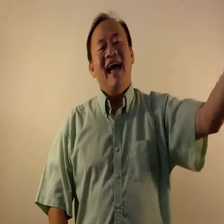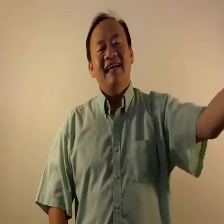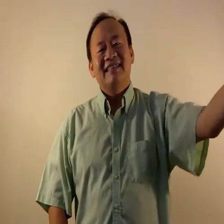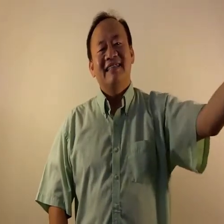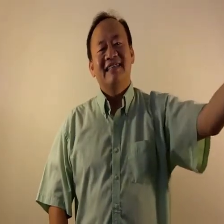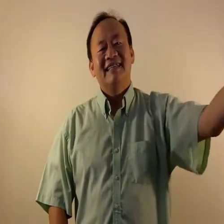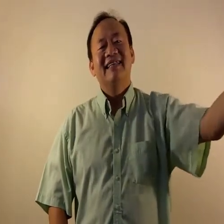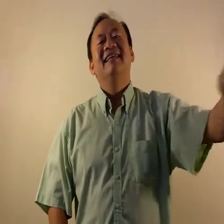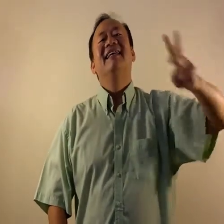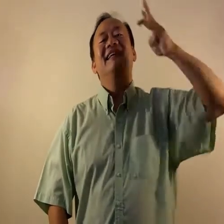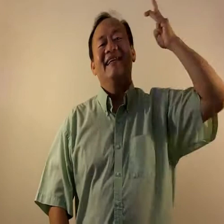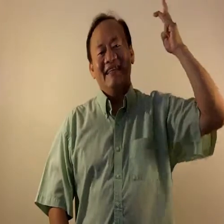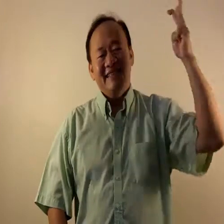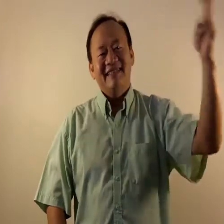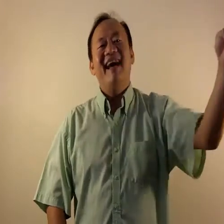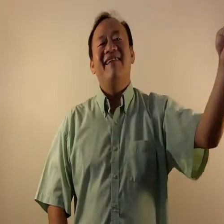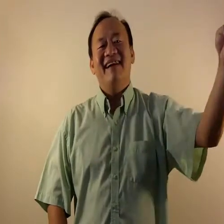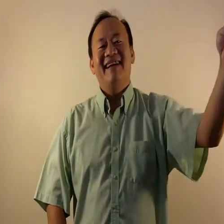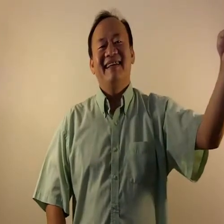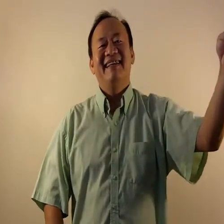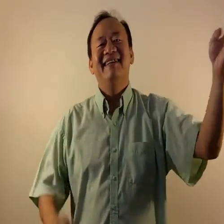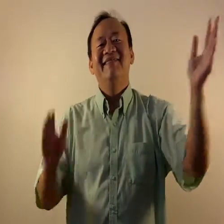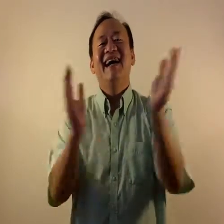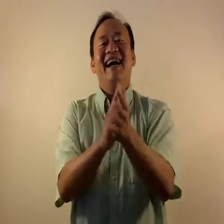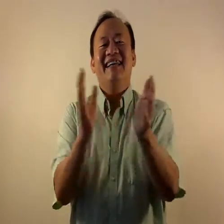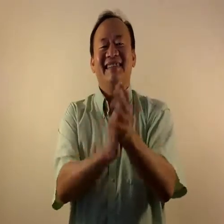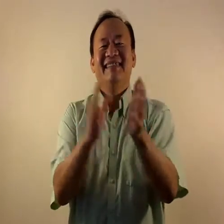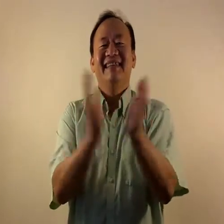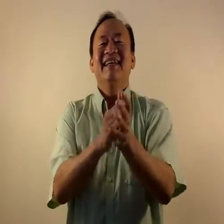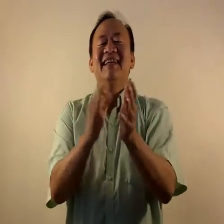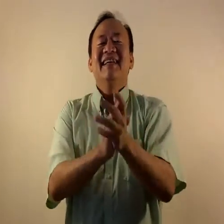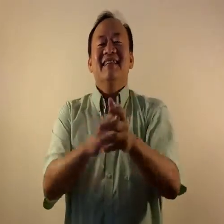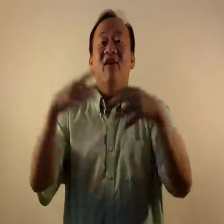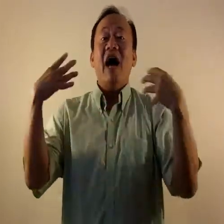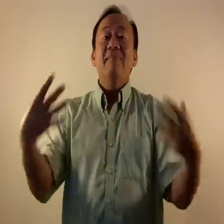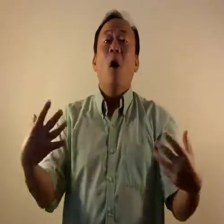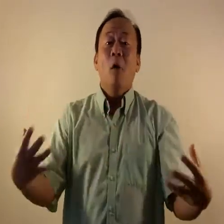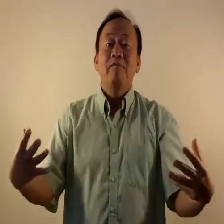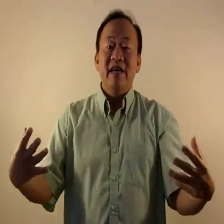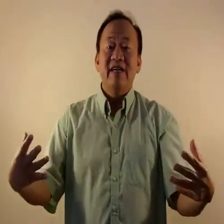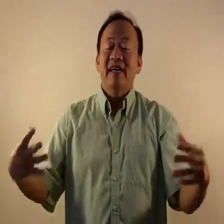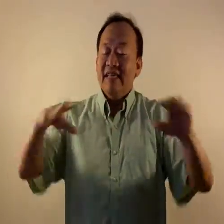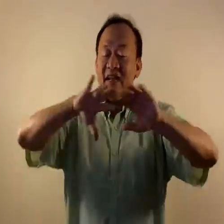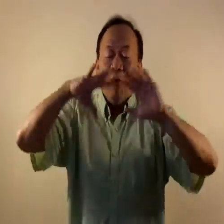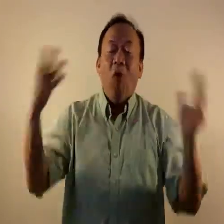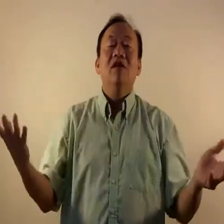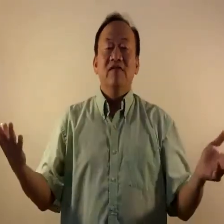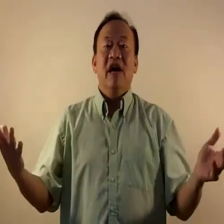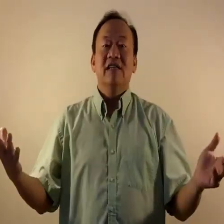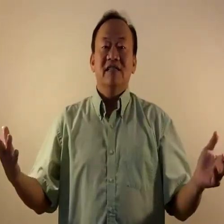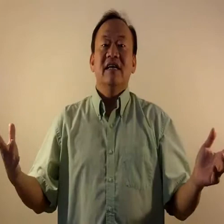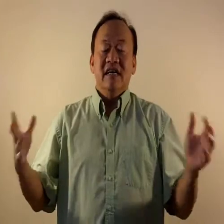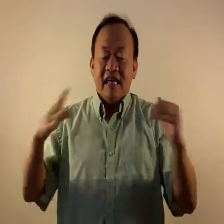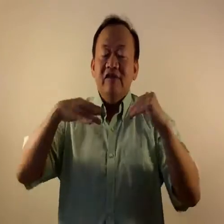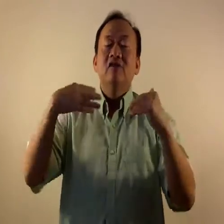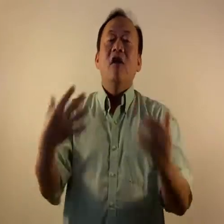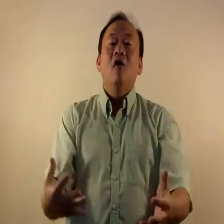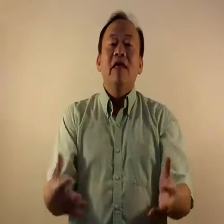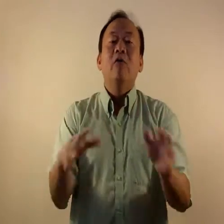Lot, Tara. You've got it. So I'm hoping that all of us can slowly